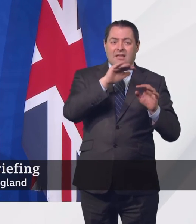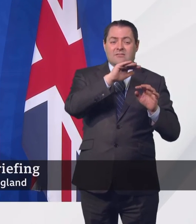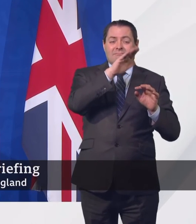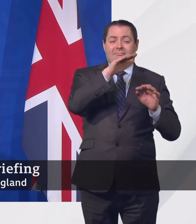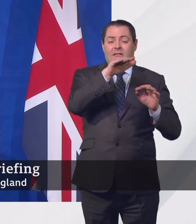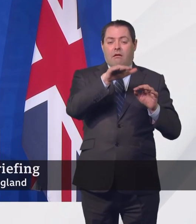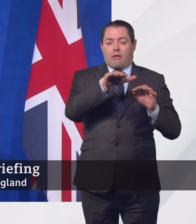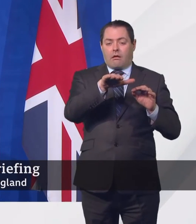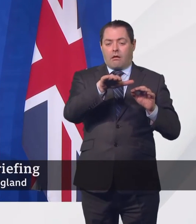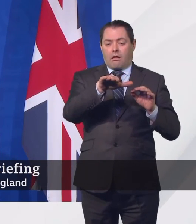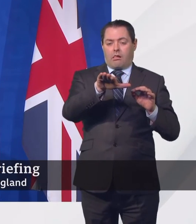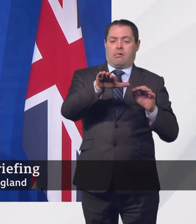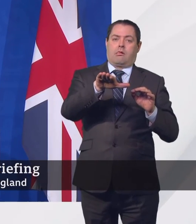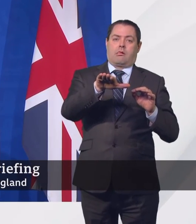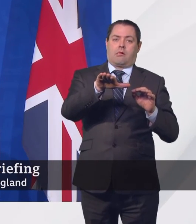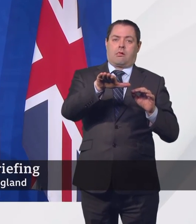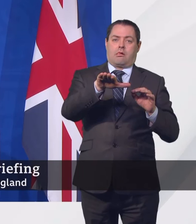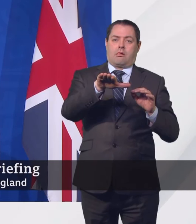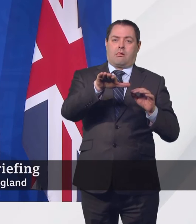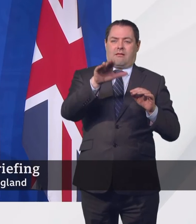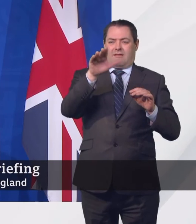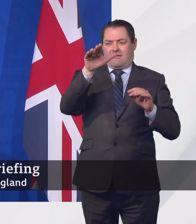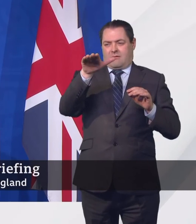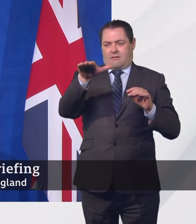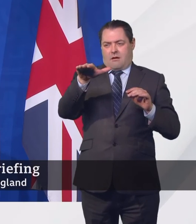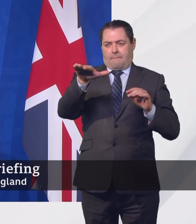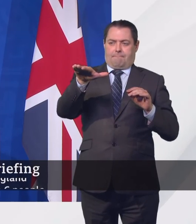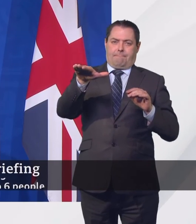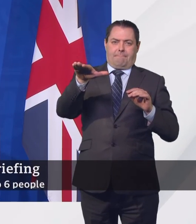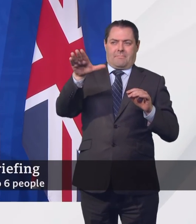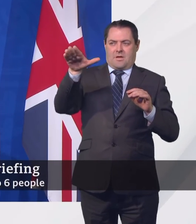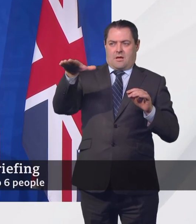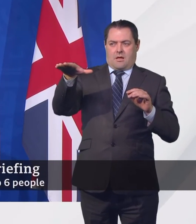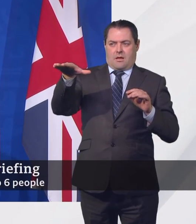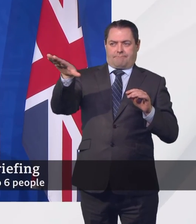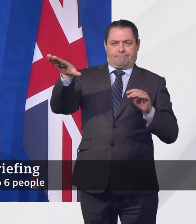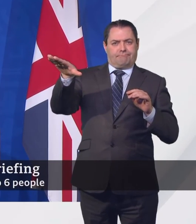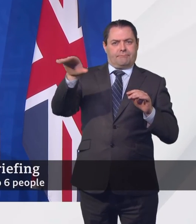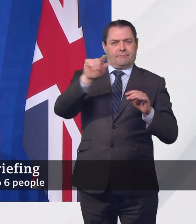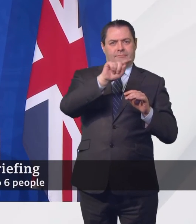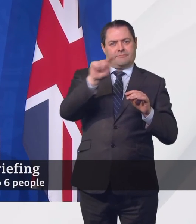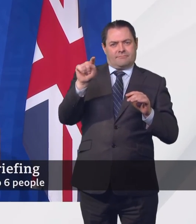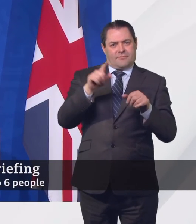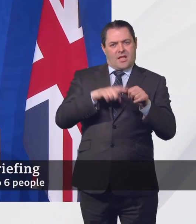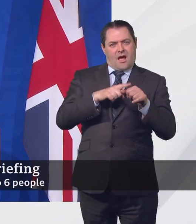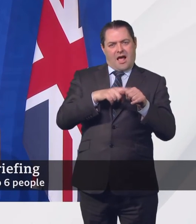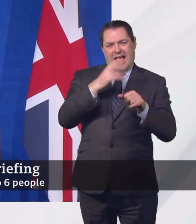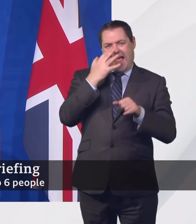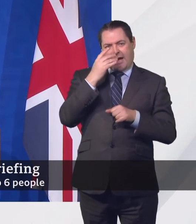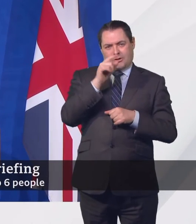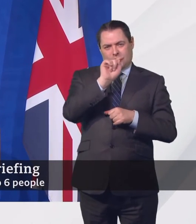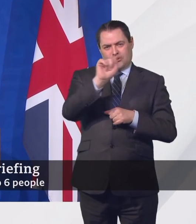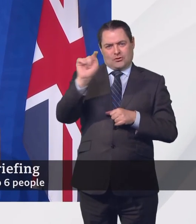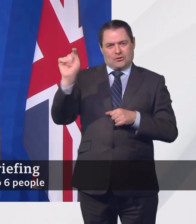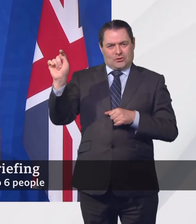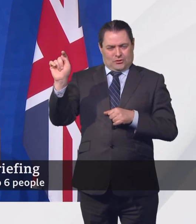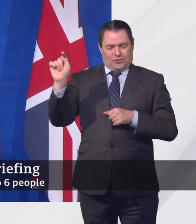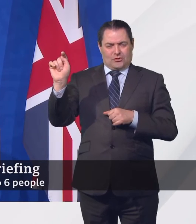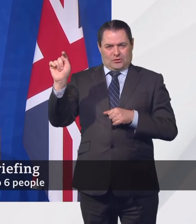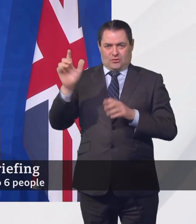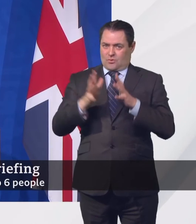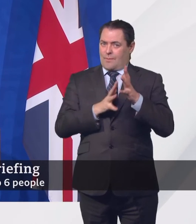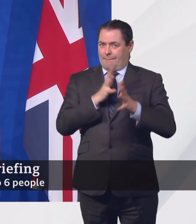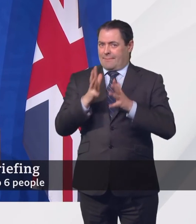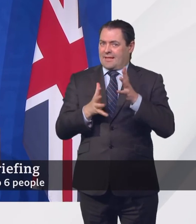British Rail sandwiches moving upwards a little bit in the younger groups. and you've seen what's